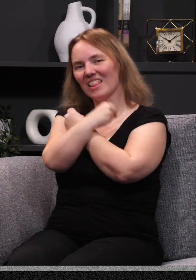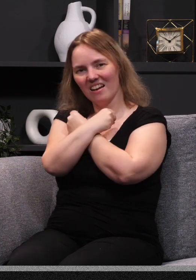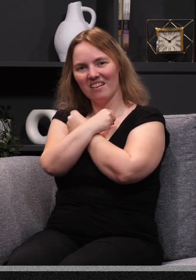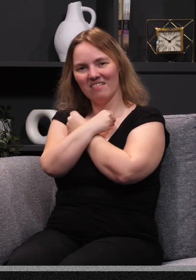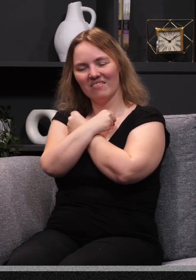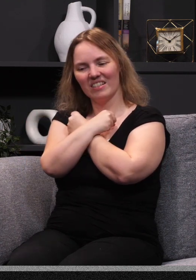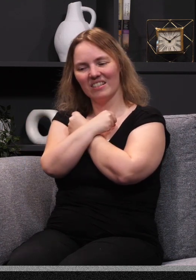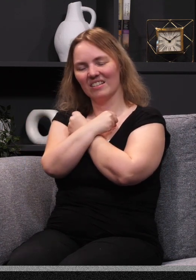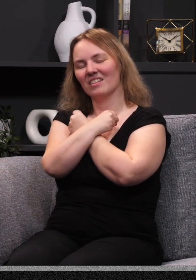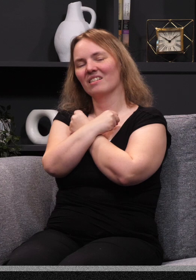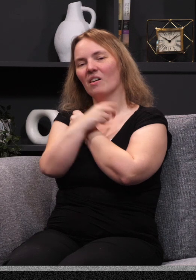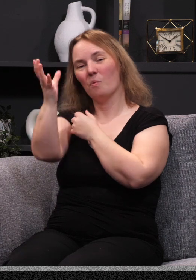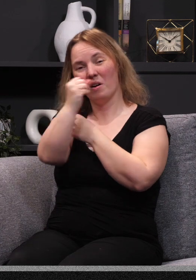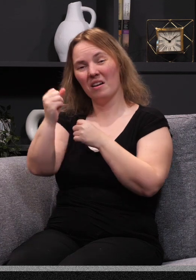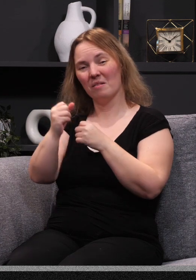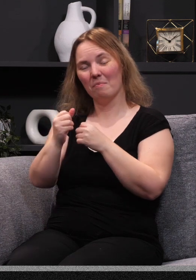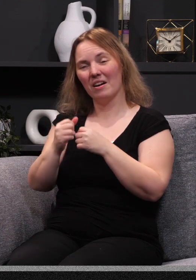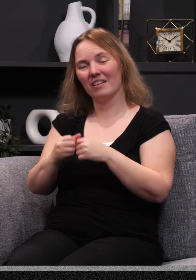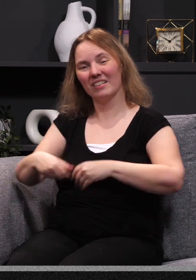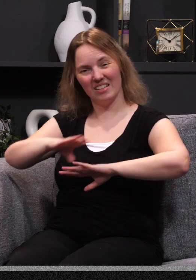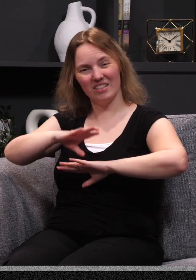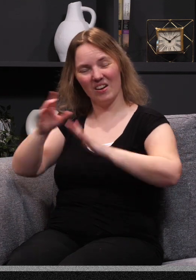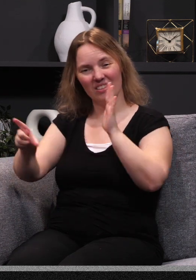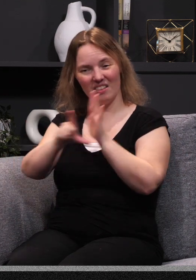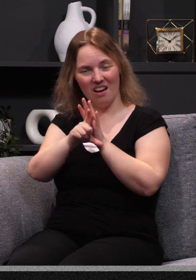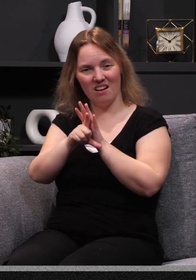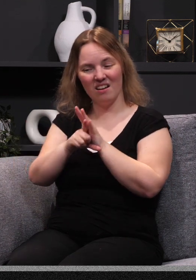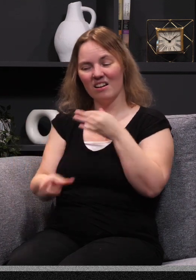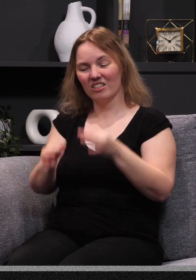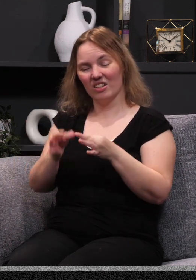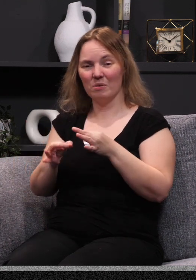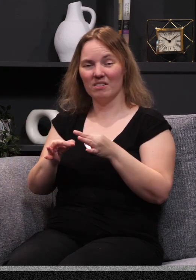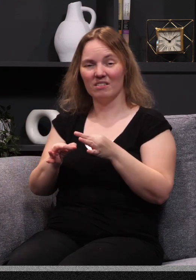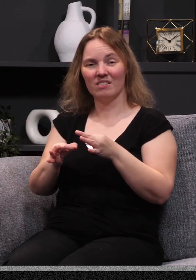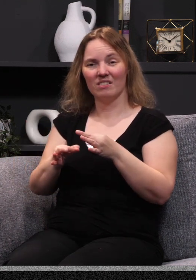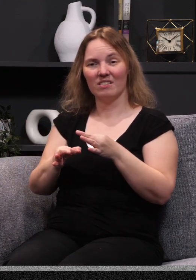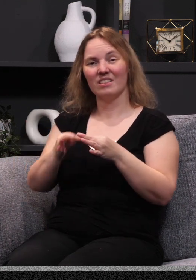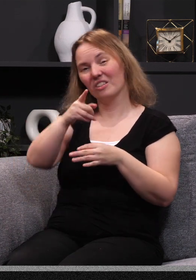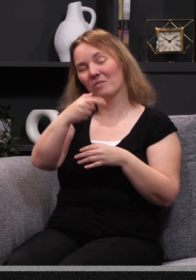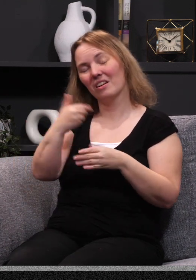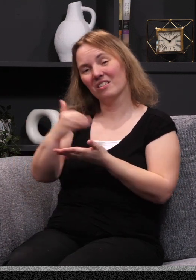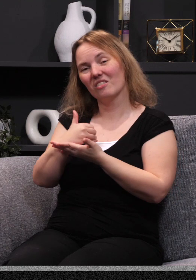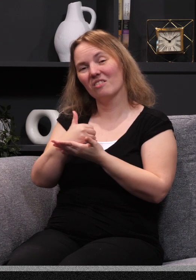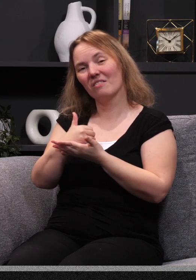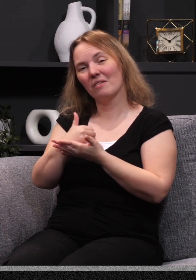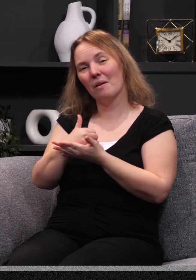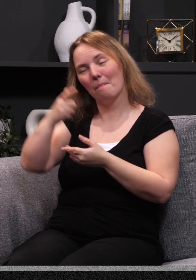out by satisfying the law. Satisfying the justice and the judgment that you and I deserve. But it was because of his great love